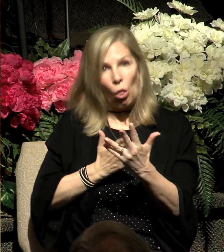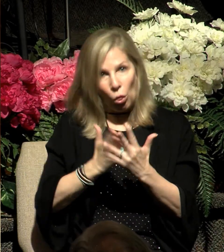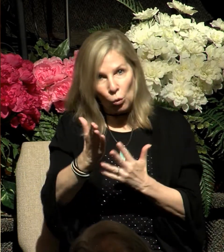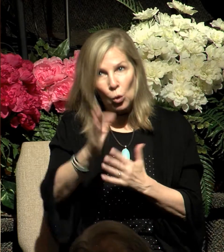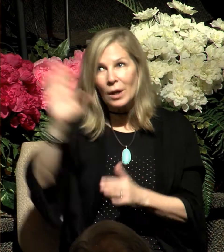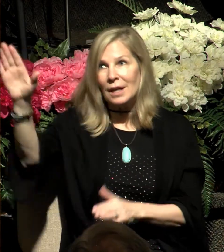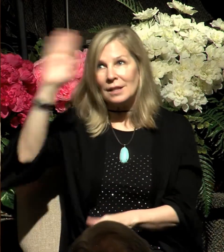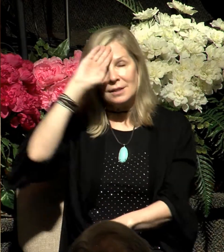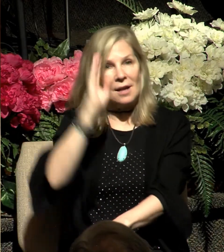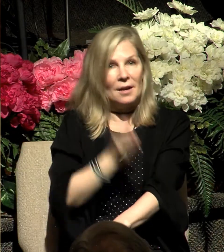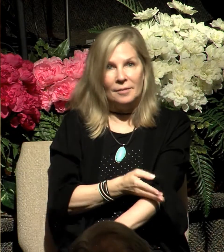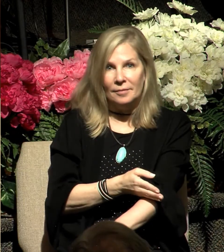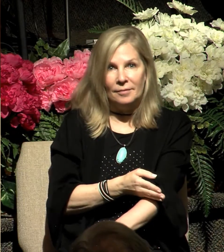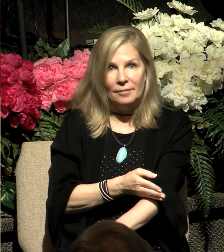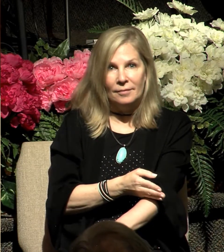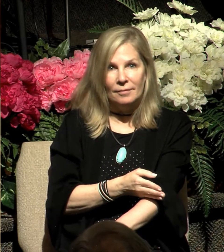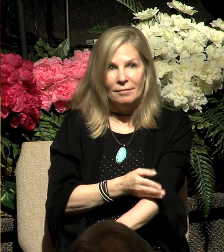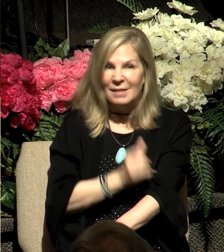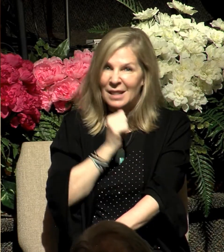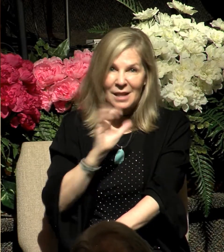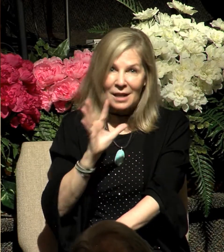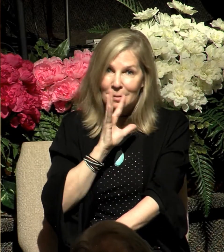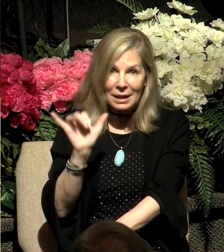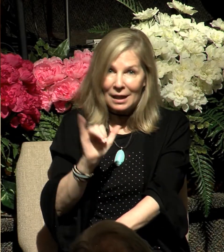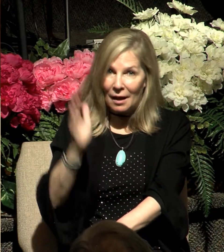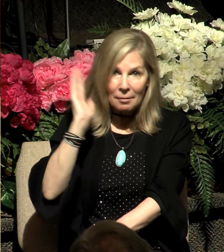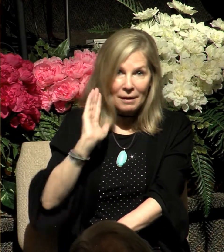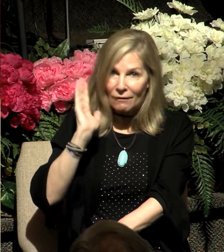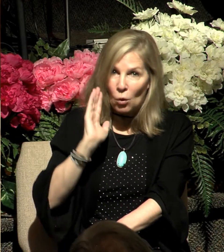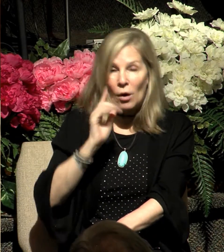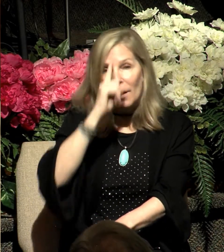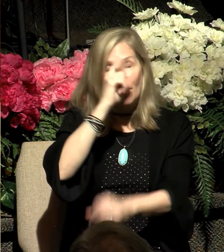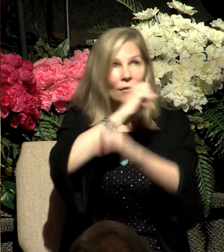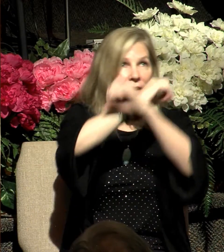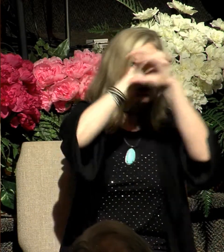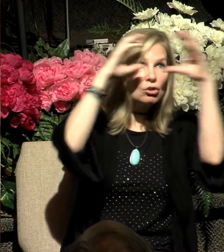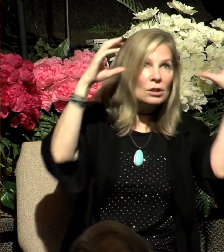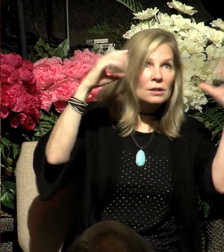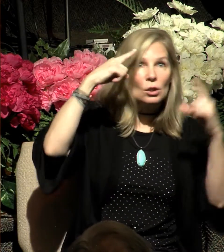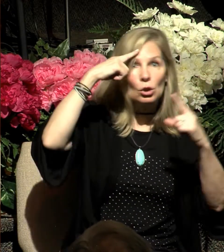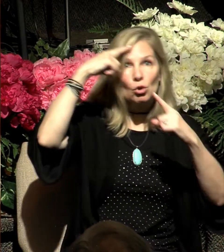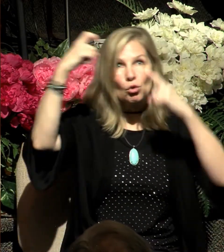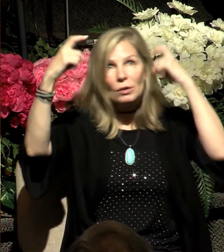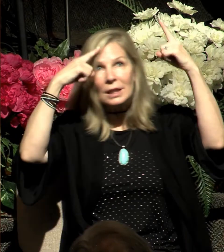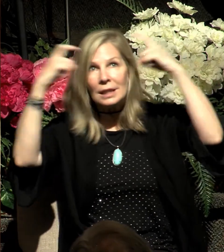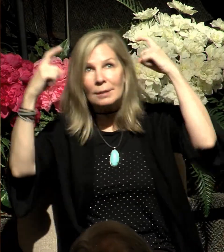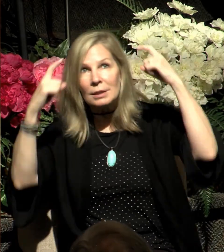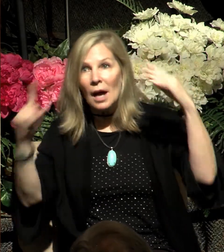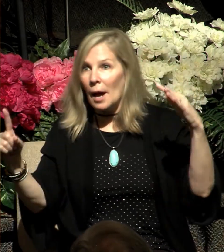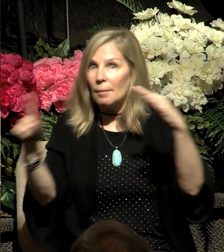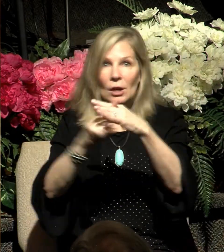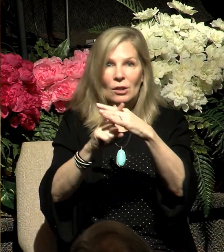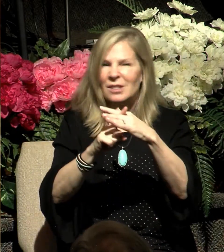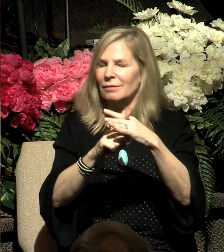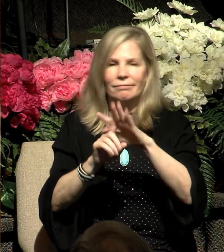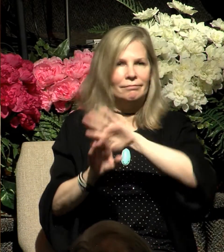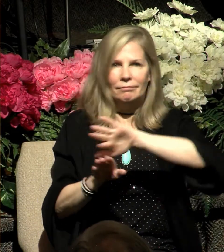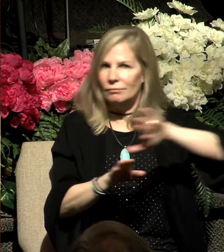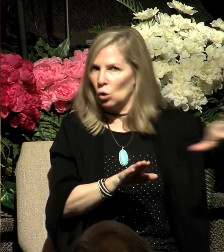He's speaking to us now in the